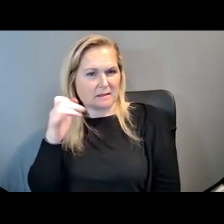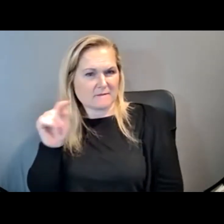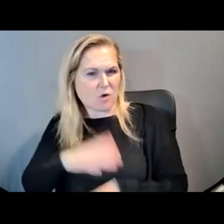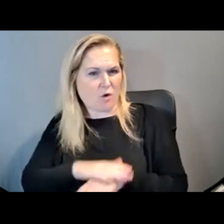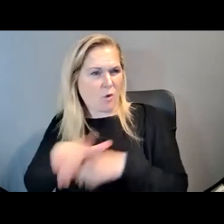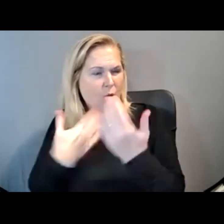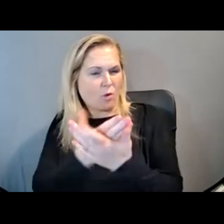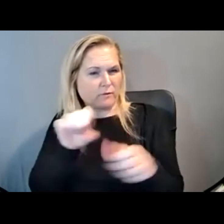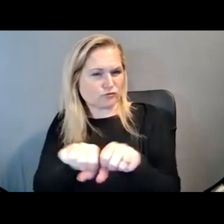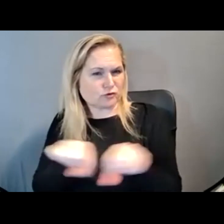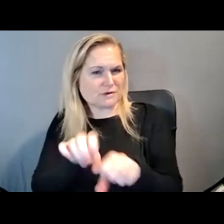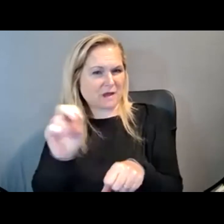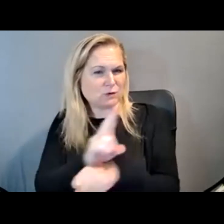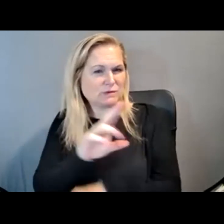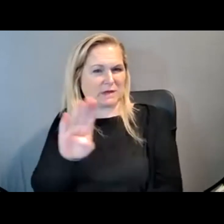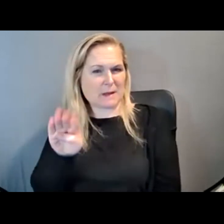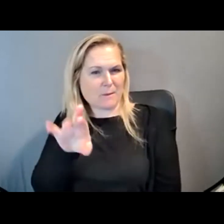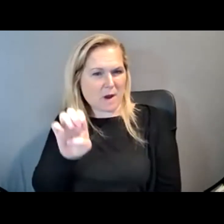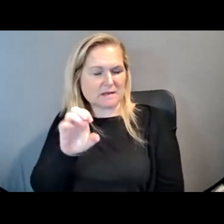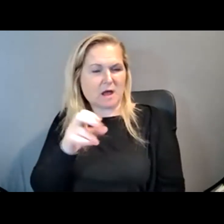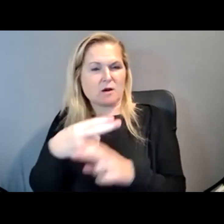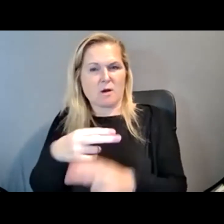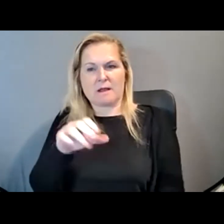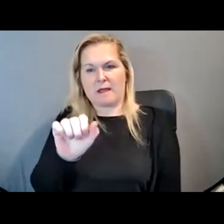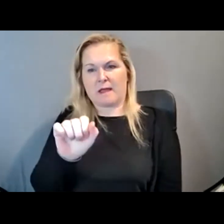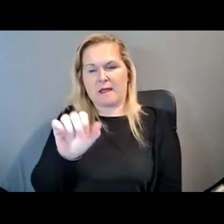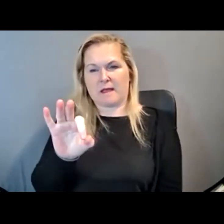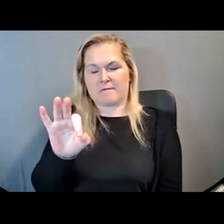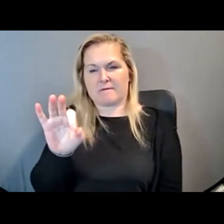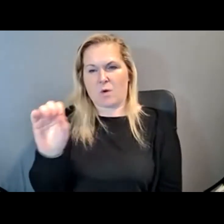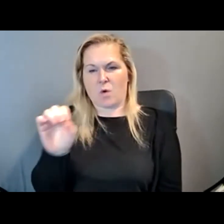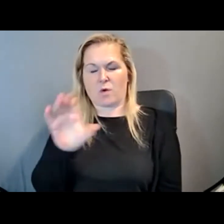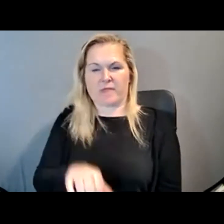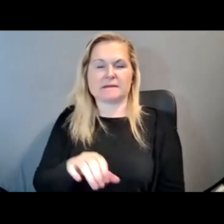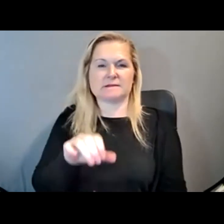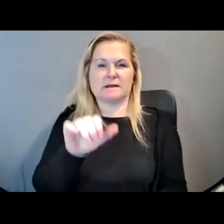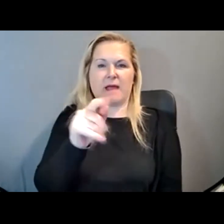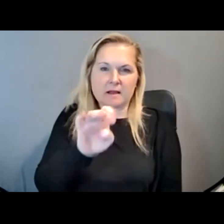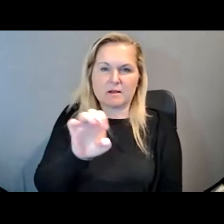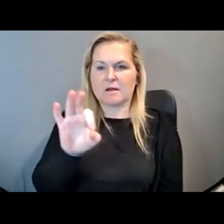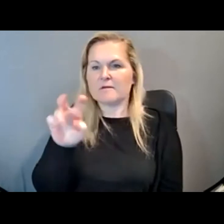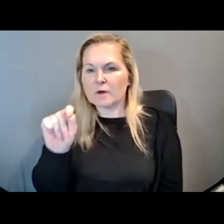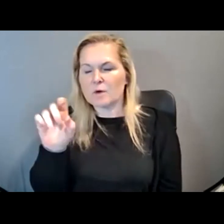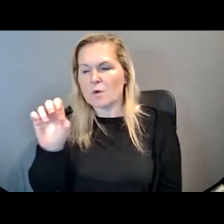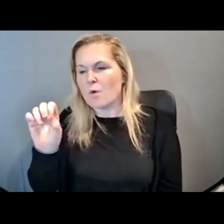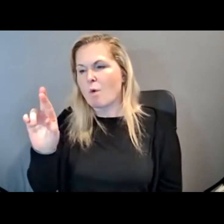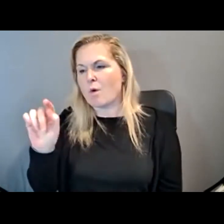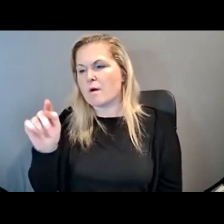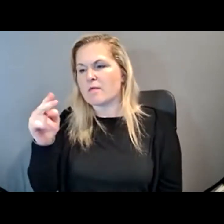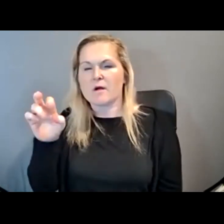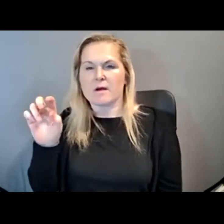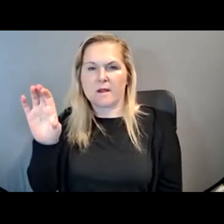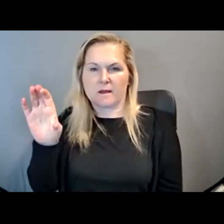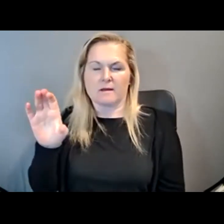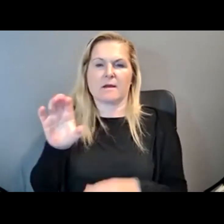using a brace called an AFO, which stands for ankle foot orthotic. Now, at the time,